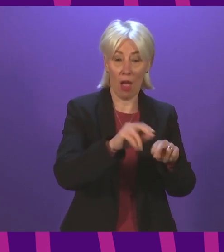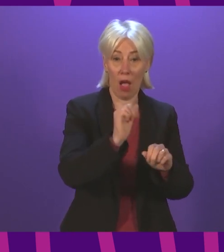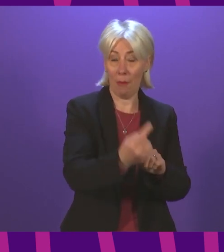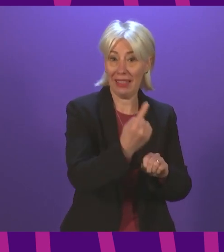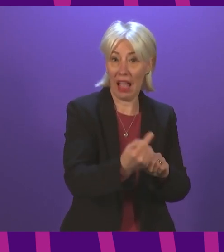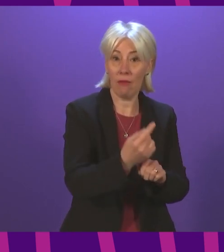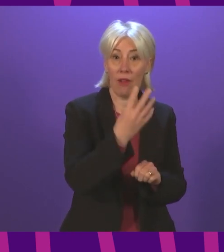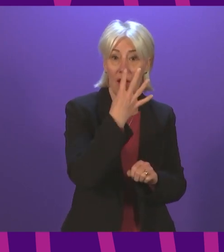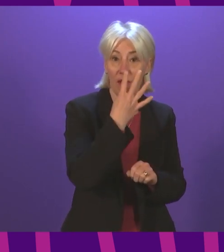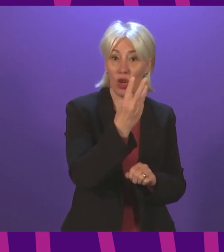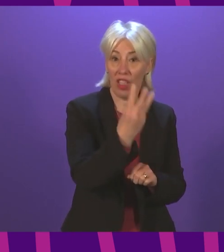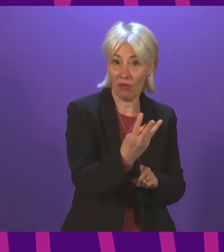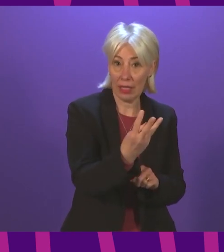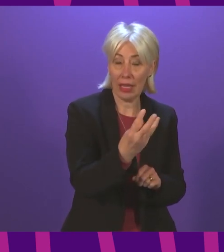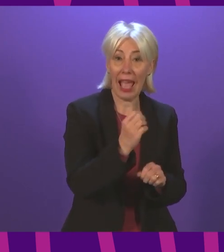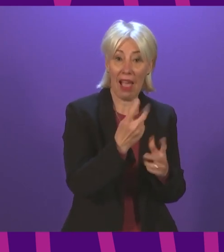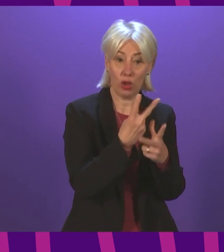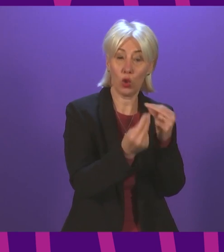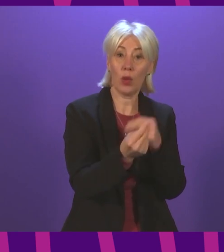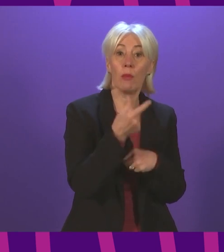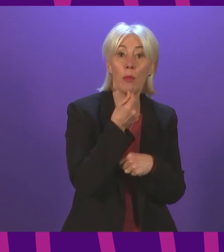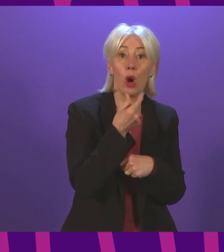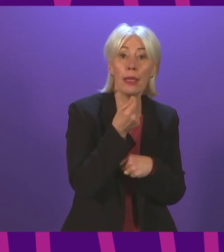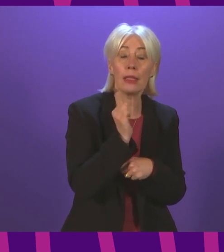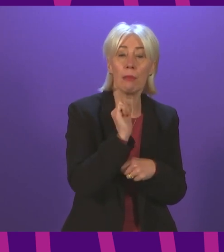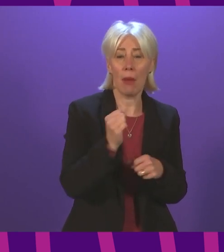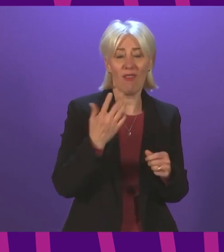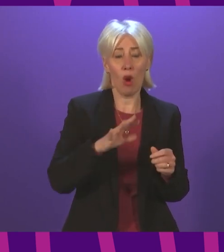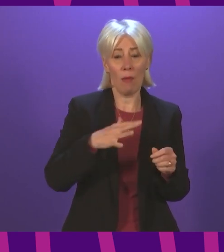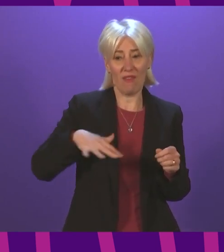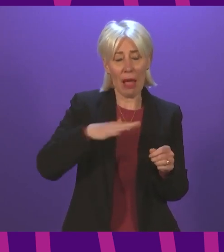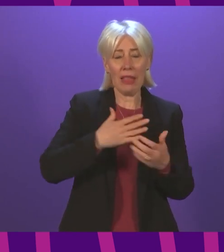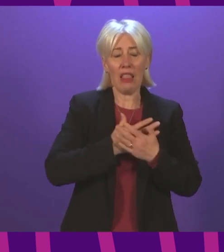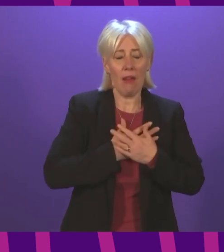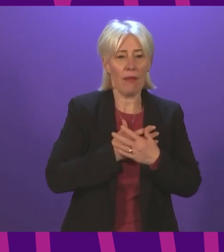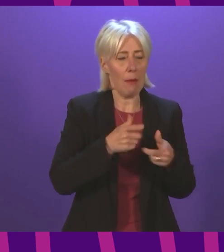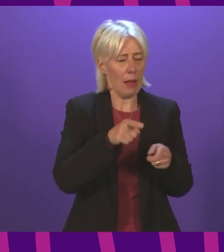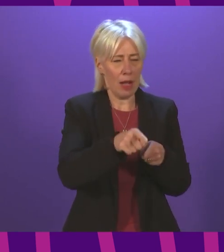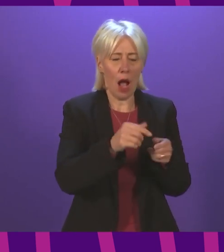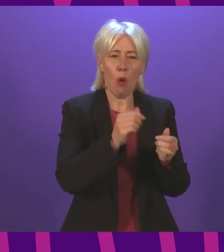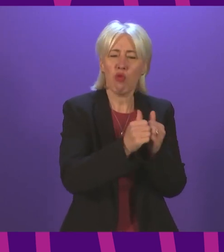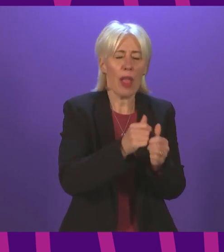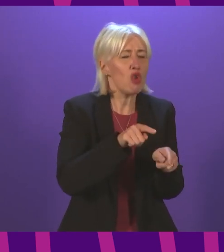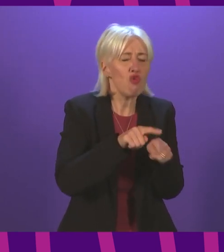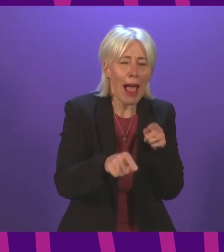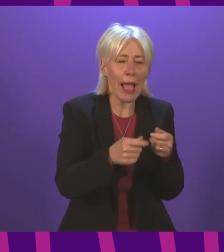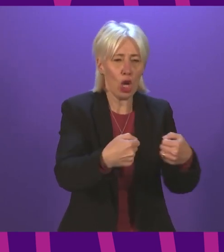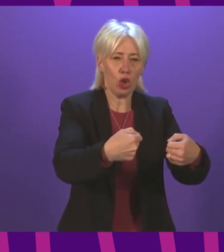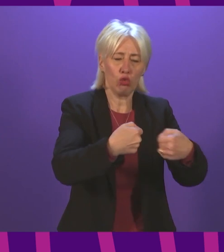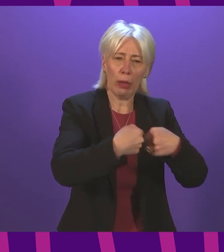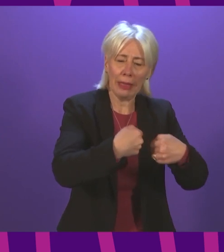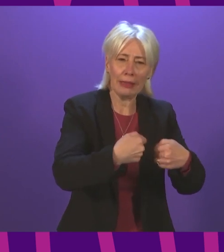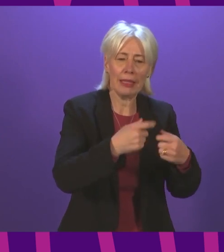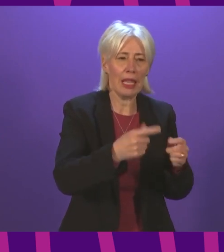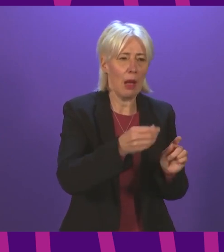And Stuart came from a loving family. Vicky said he tried to get treatment. But, and I quote her words, he was